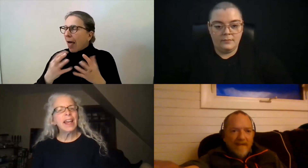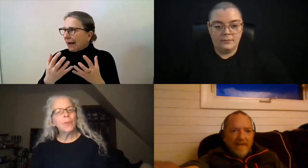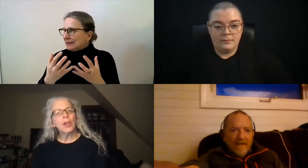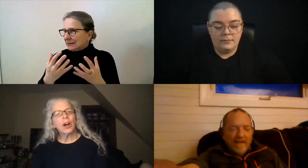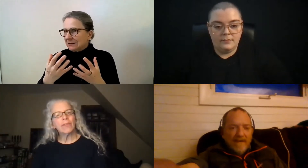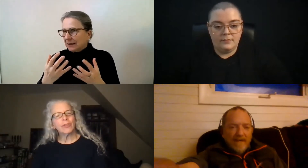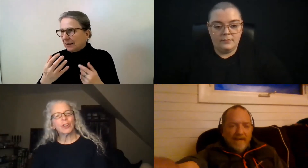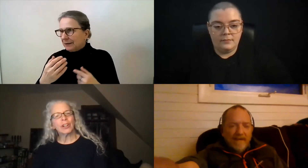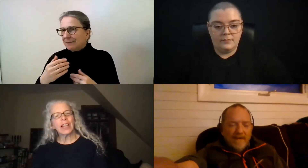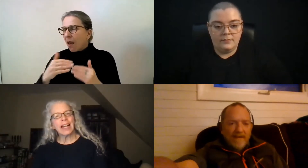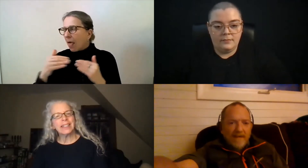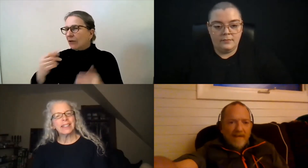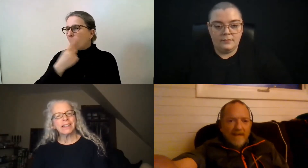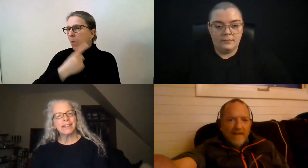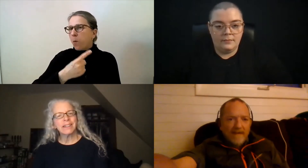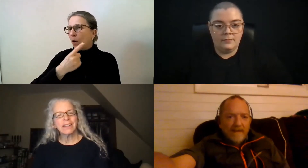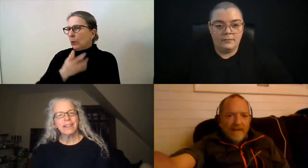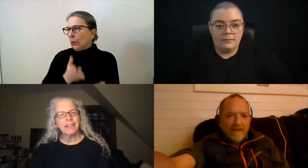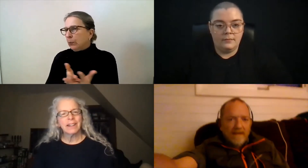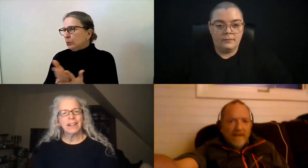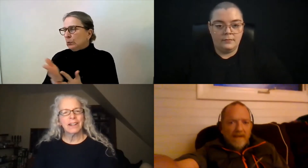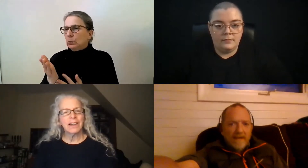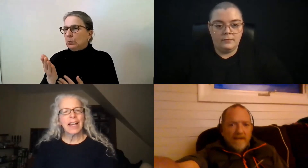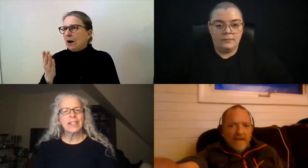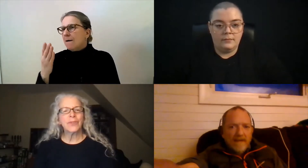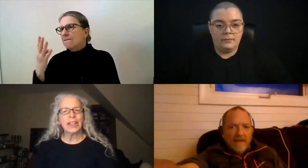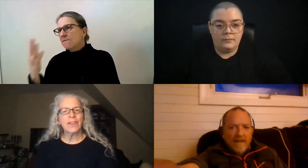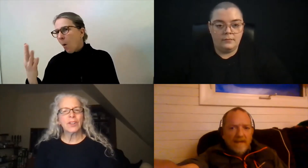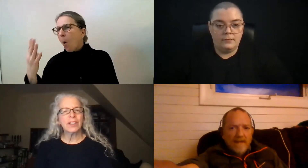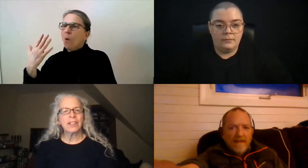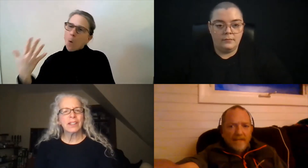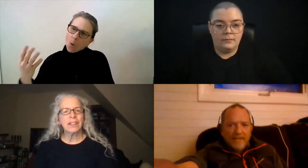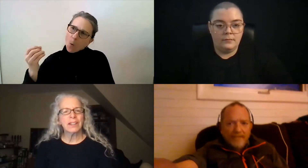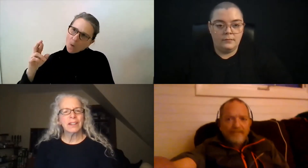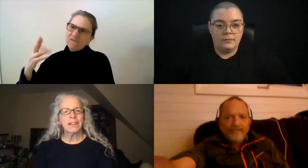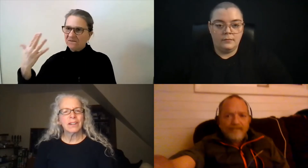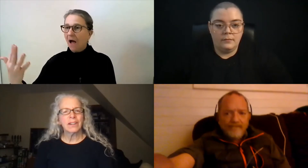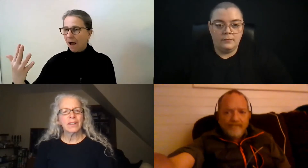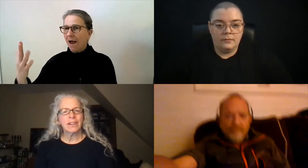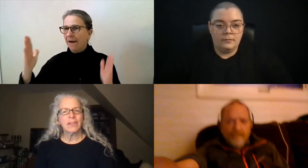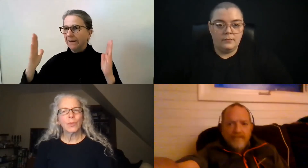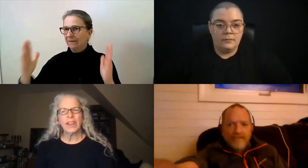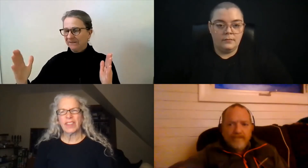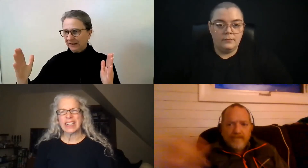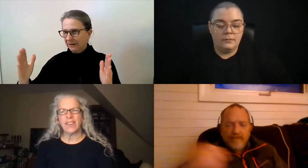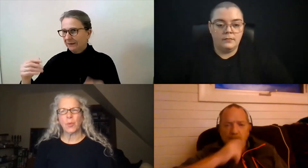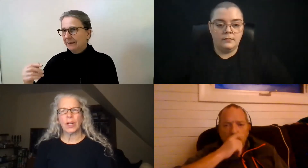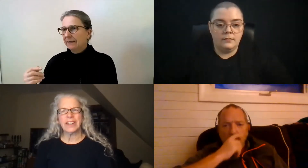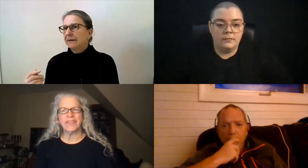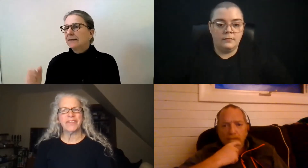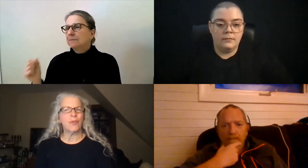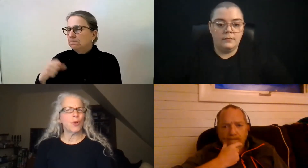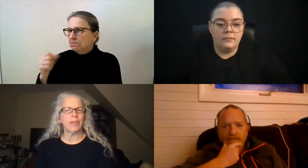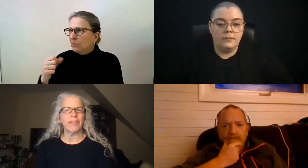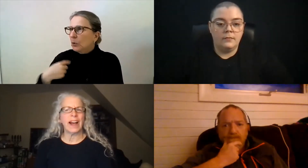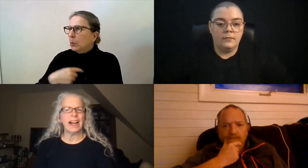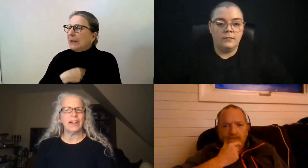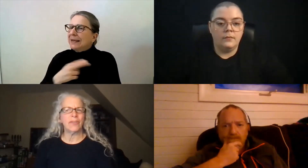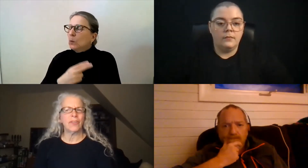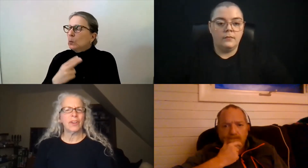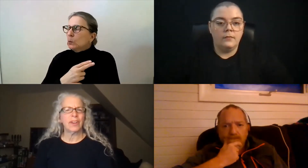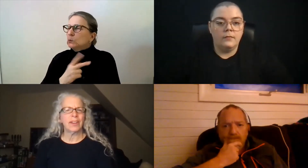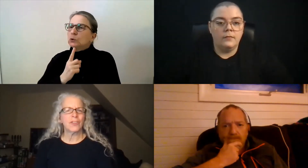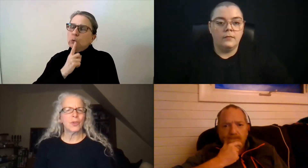and we offer classes at different levels. We have like level one to four or